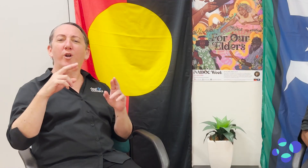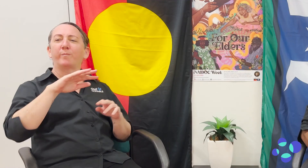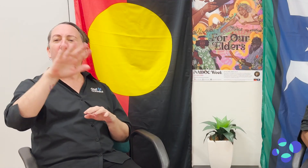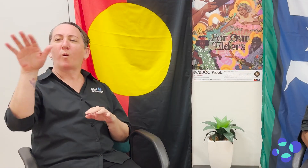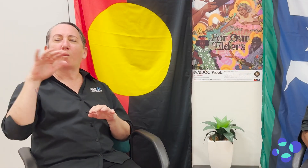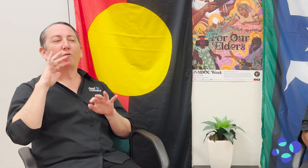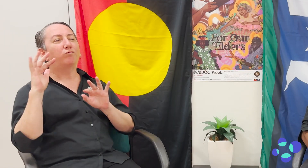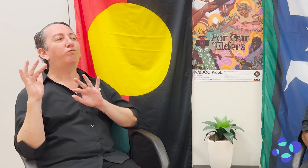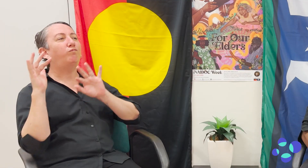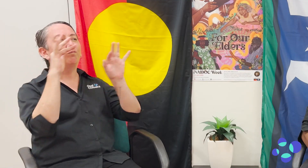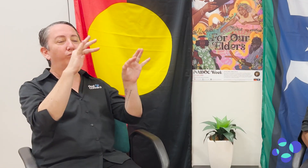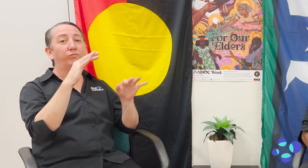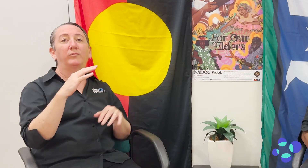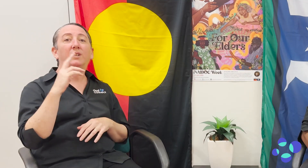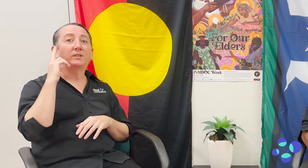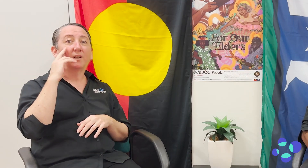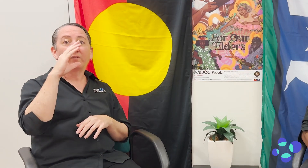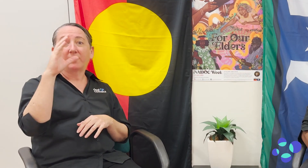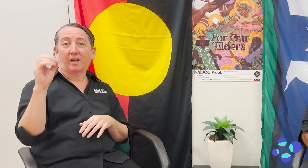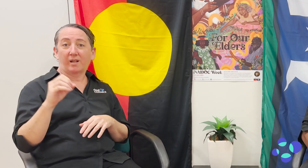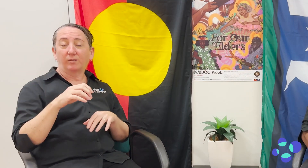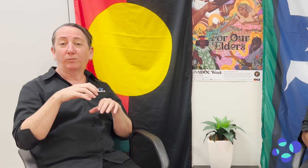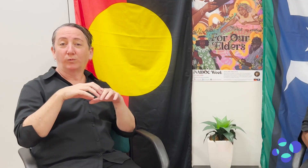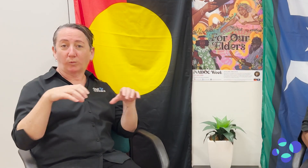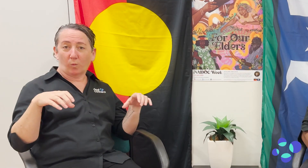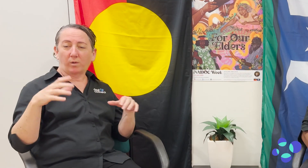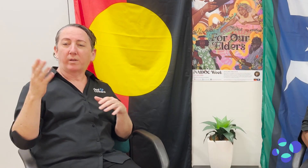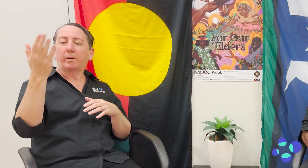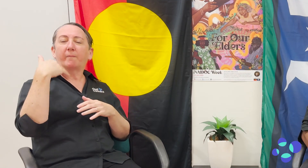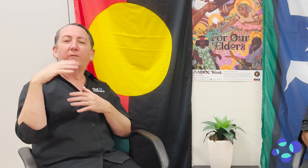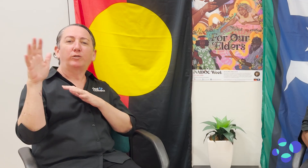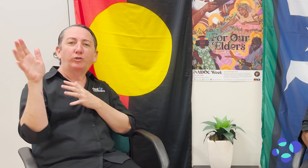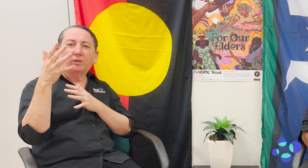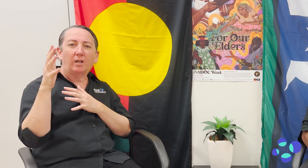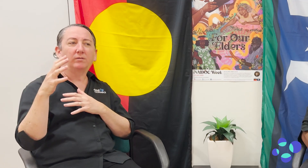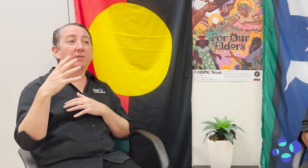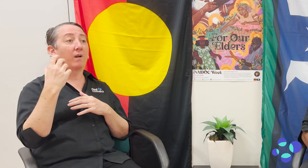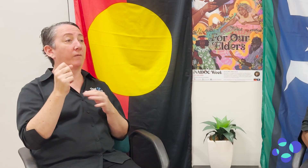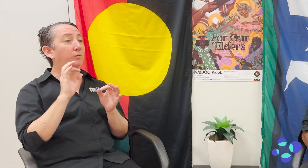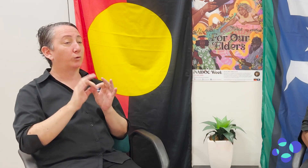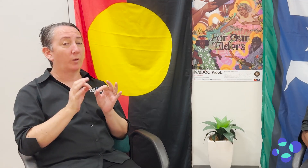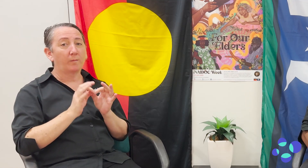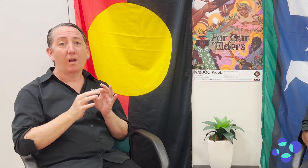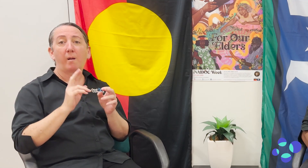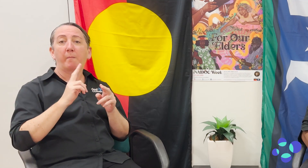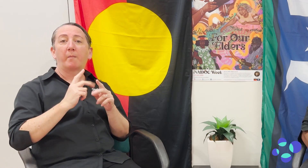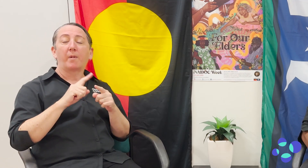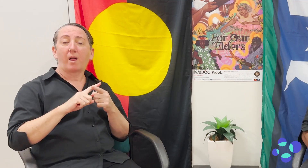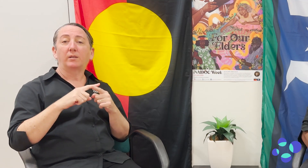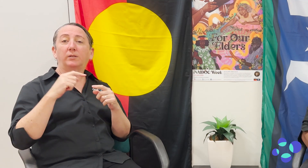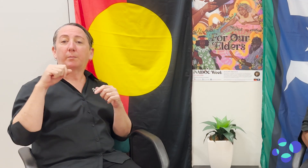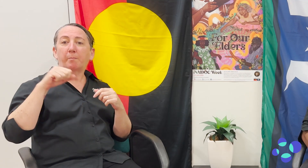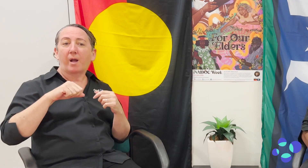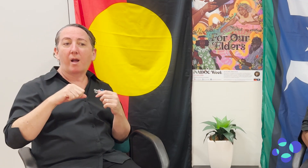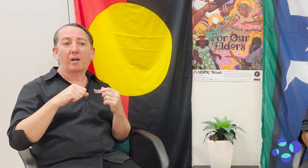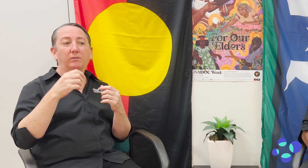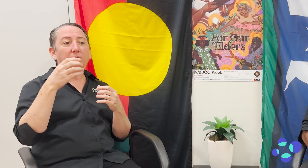I hope you can all stop by our Deaf Connect store and have a chat. We'll have an interpreter there, we'll have some goodie